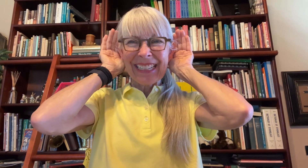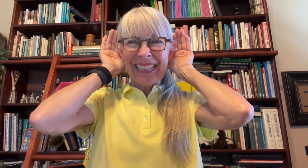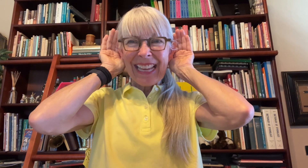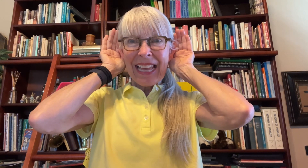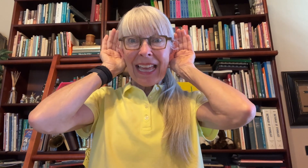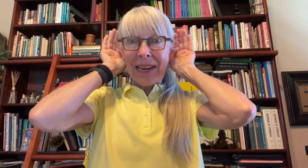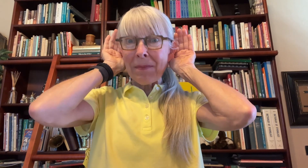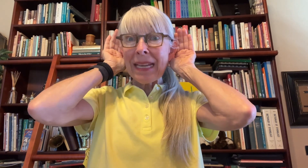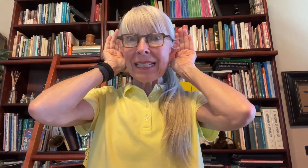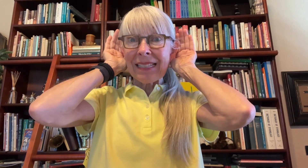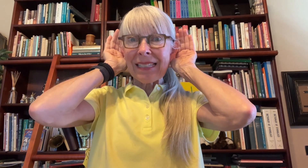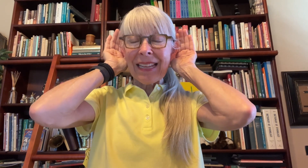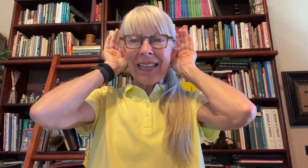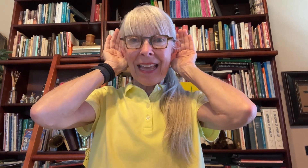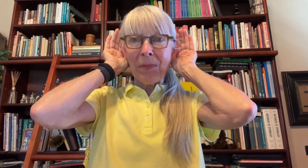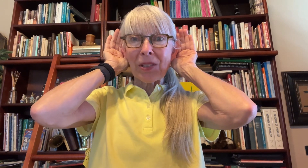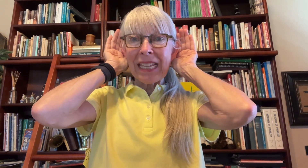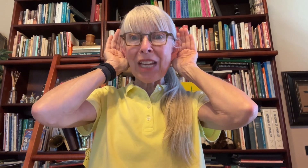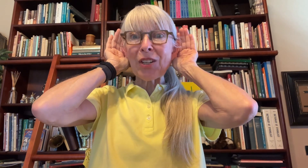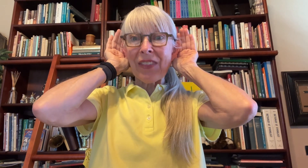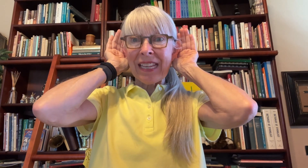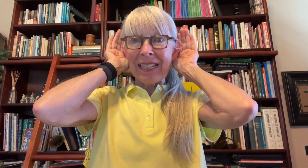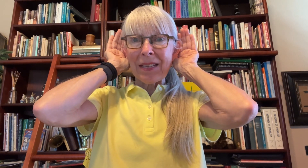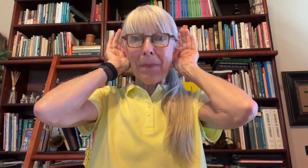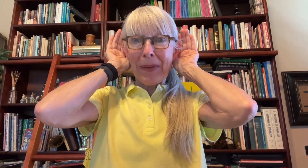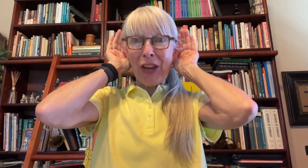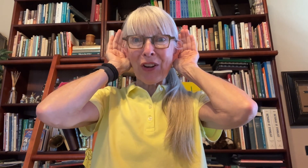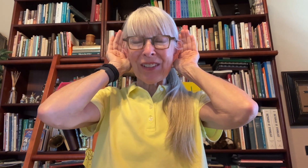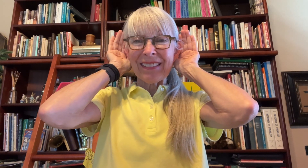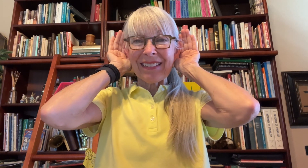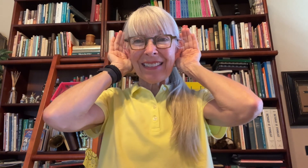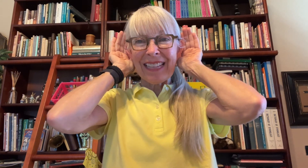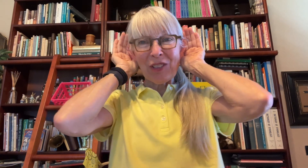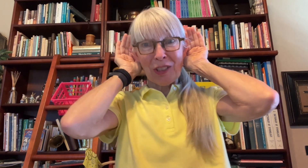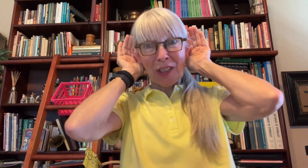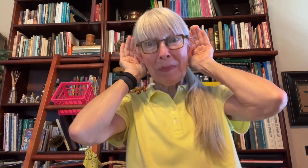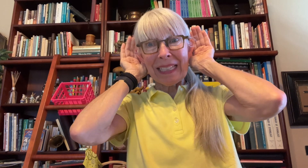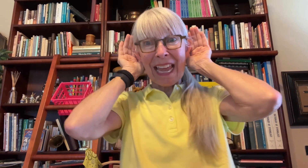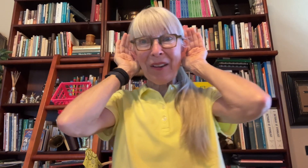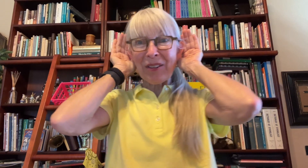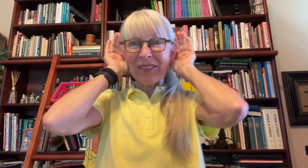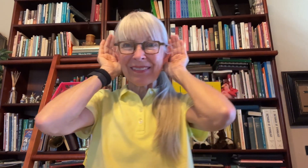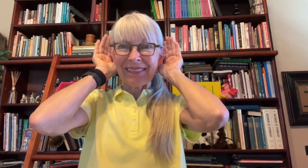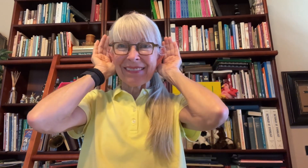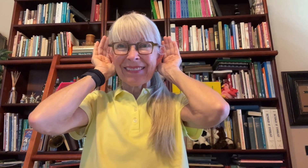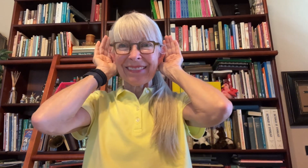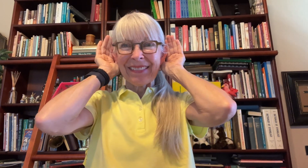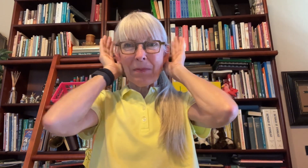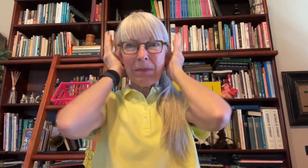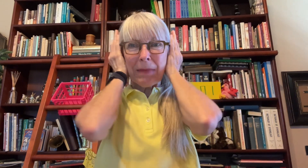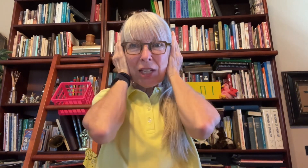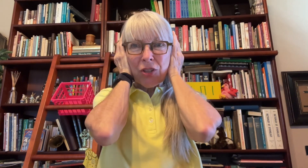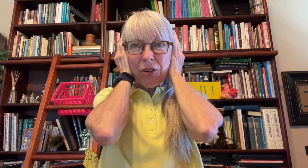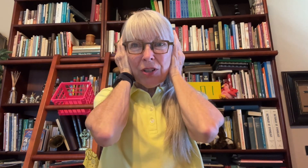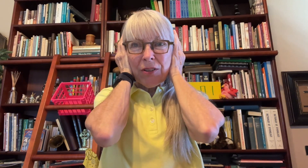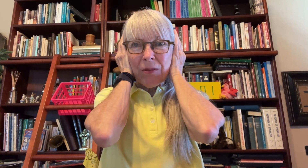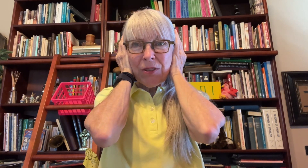And it makes us able to hear things better. Things are a little bit louder. Make sure you don't do